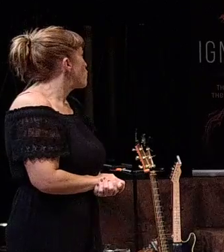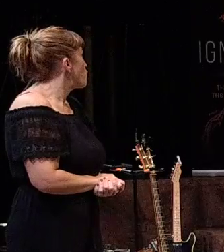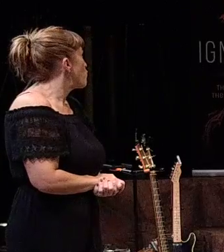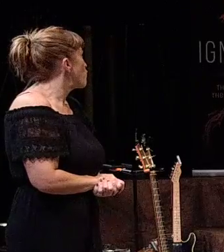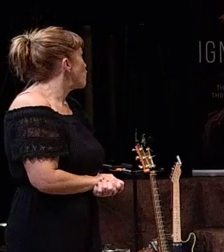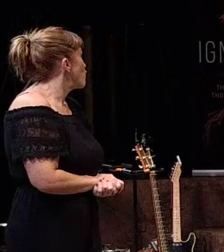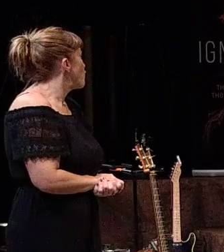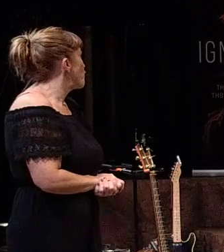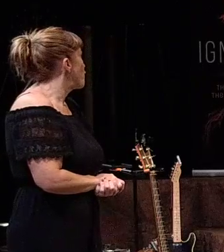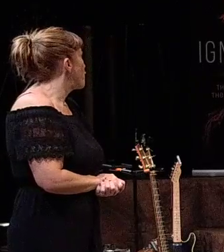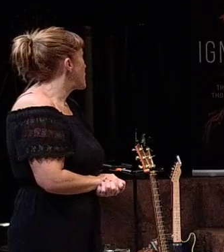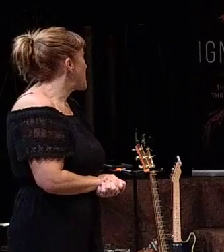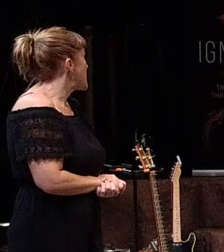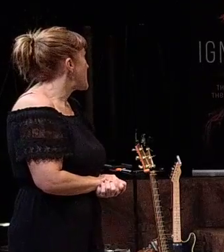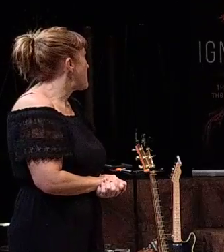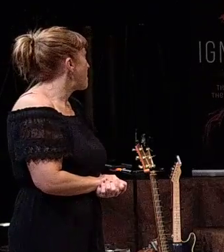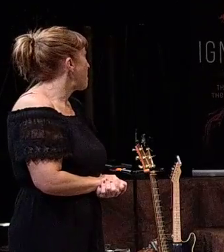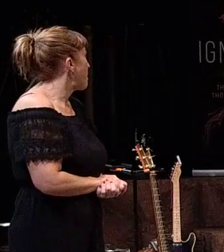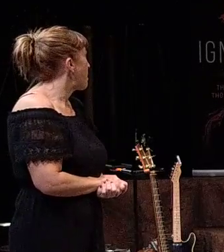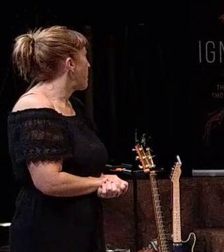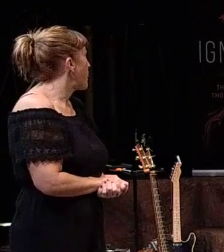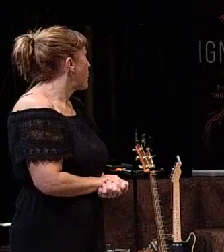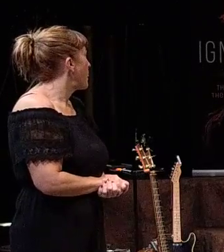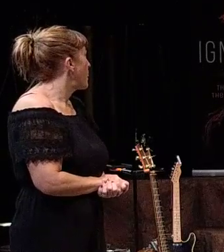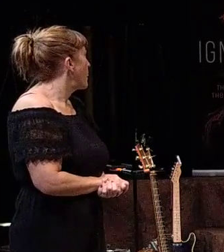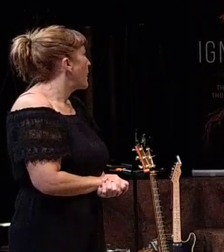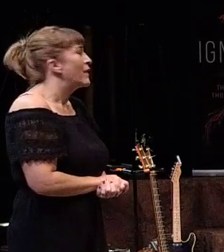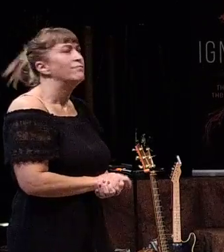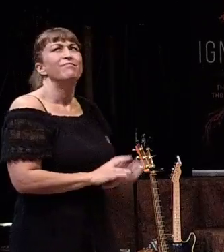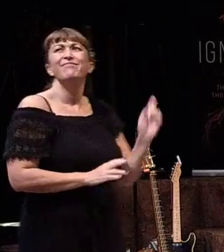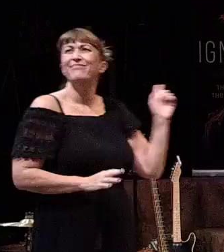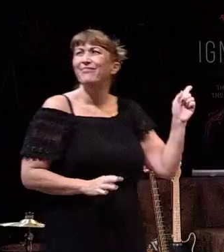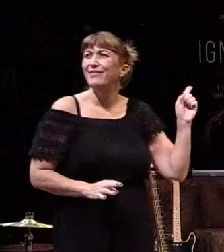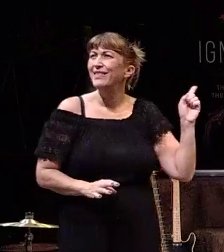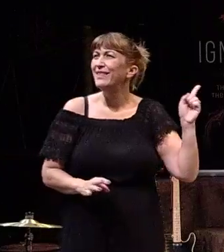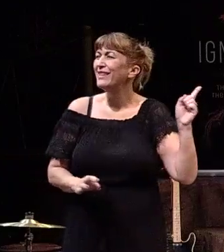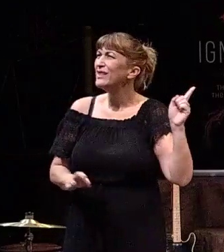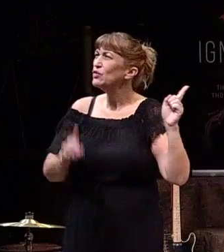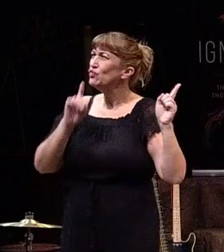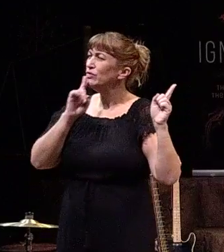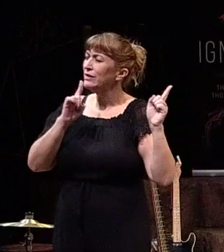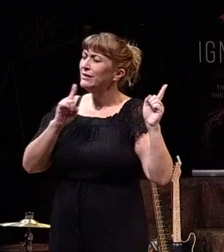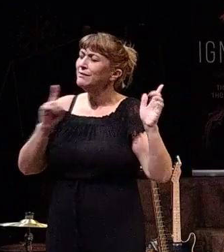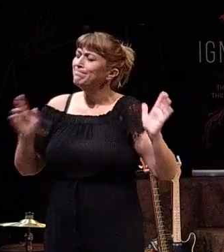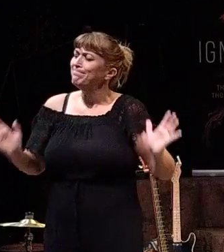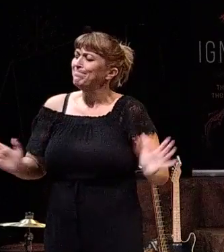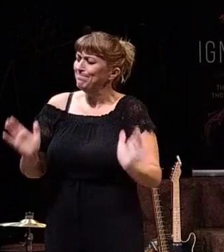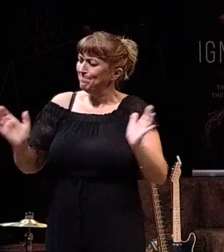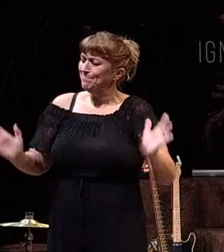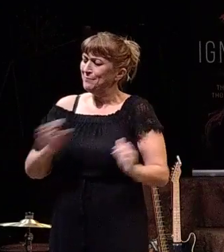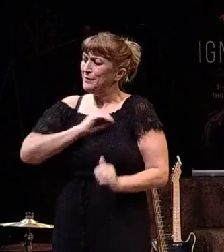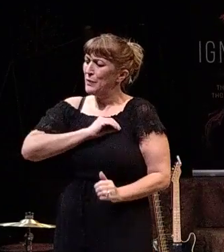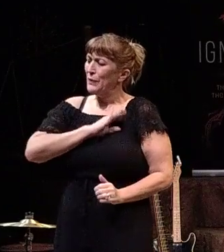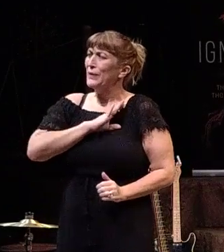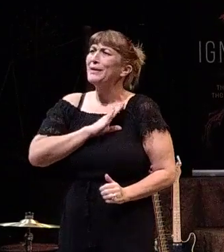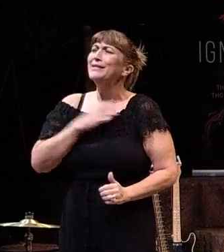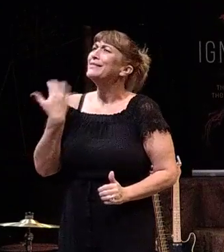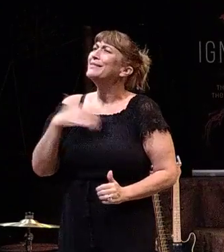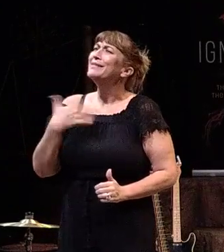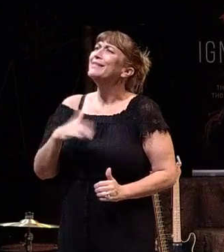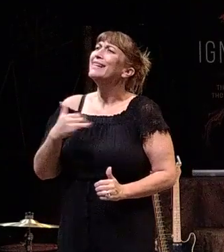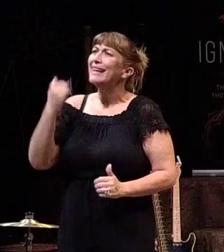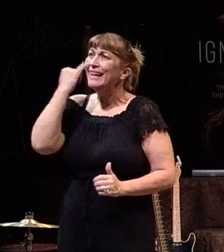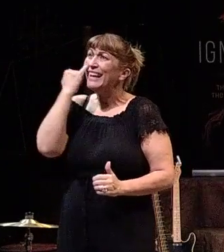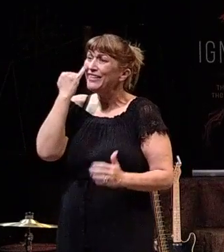let us keep in step with the Spirit. And this scripture to me is so encouraging. Because it says, if here today,